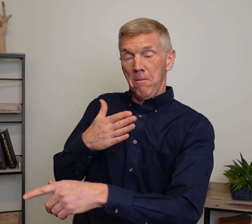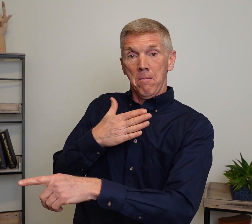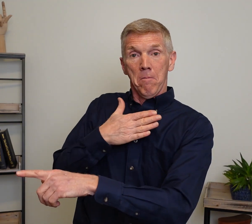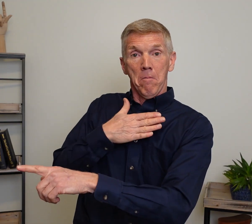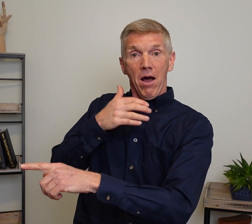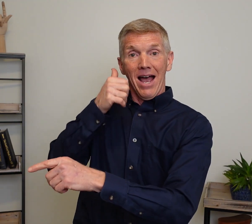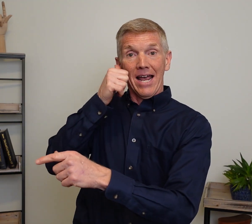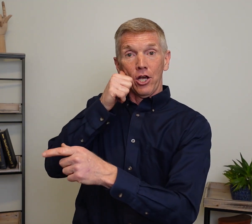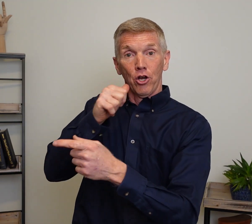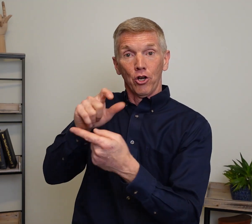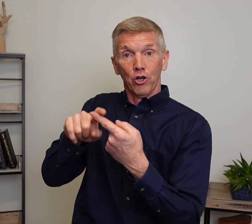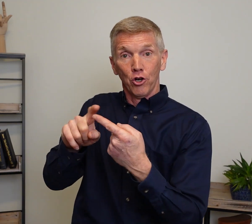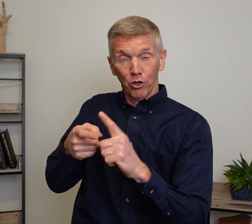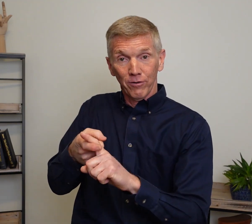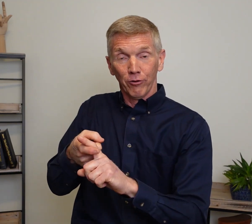My. Girlfriend.